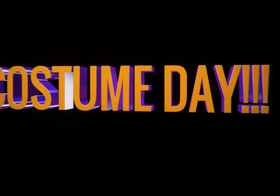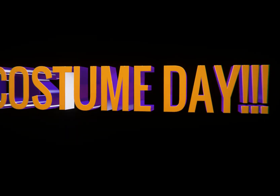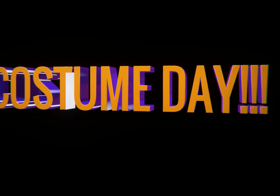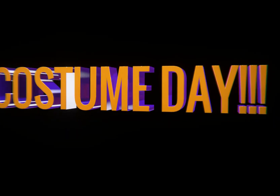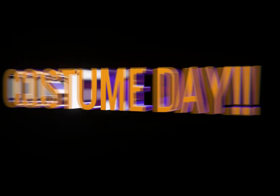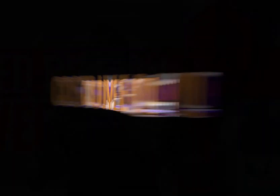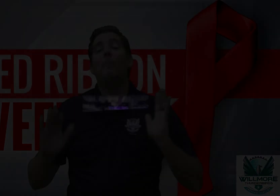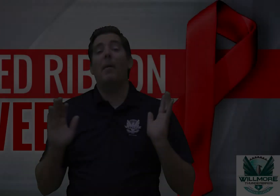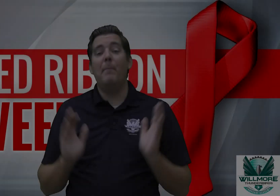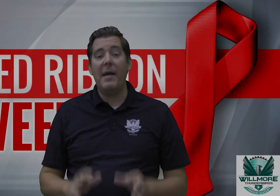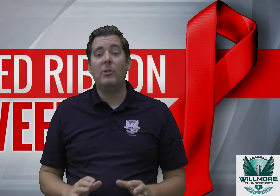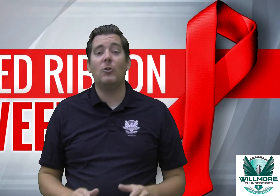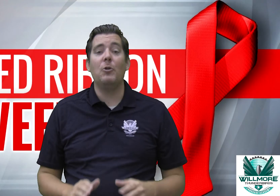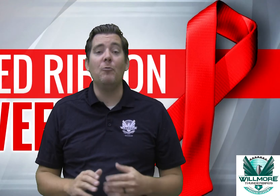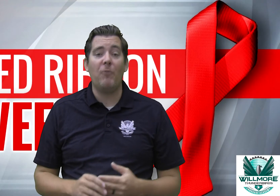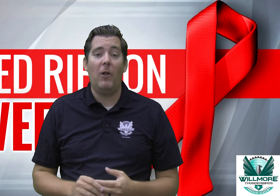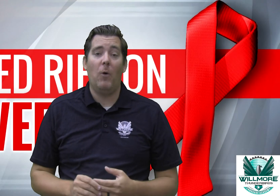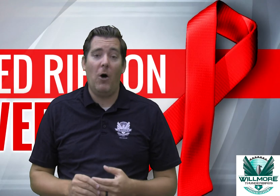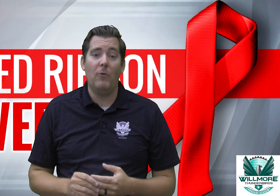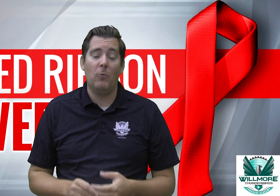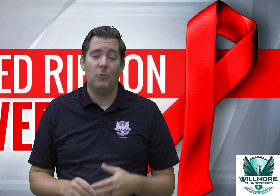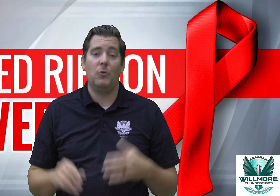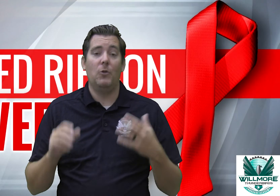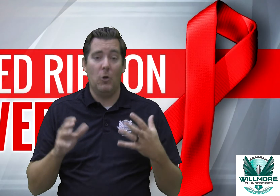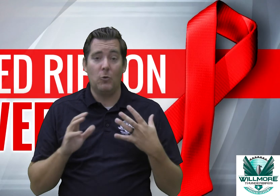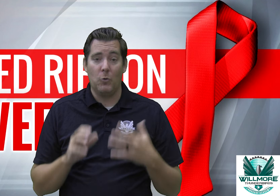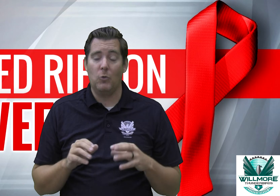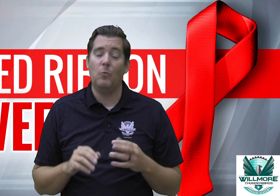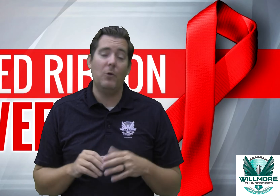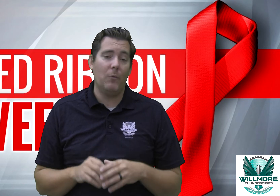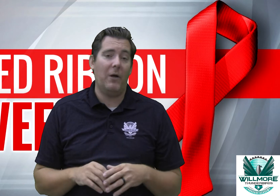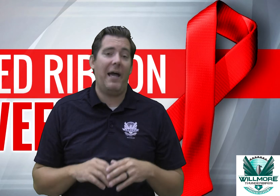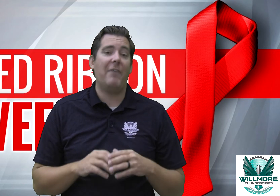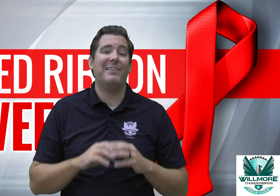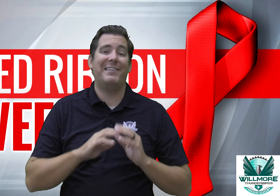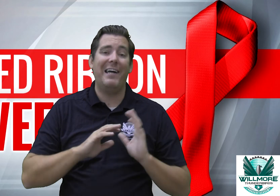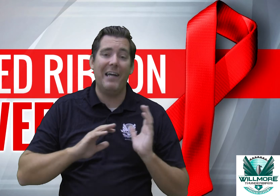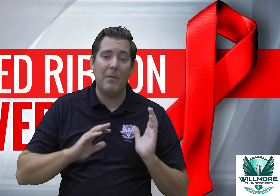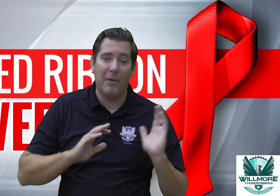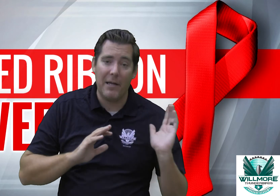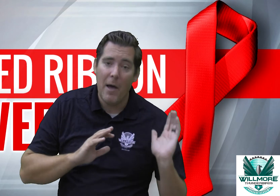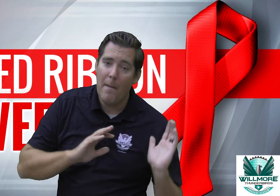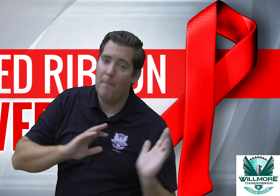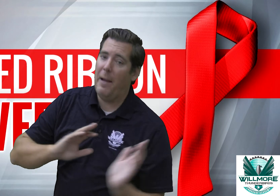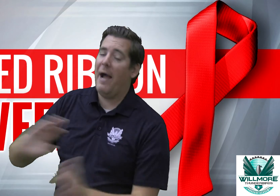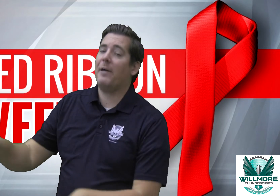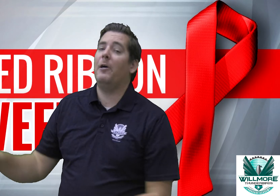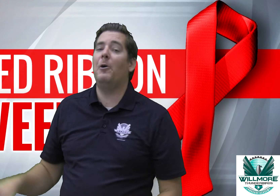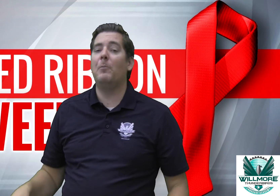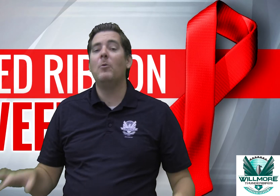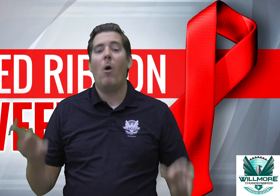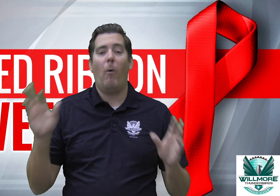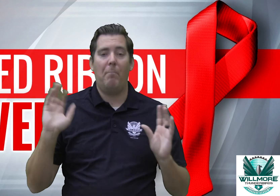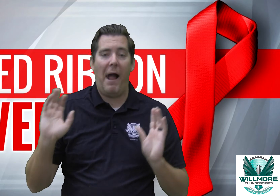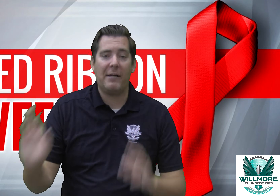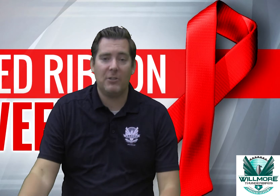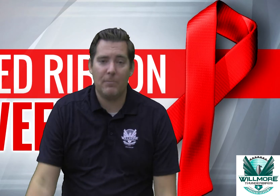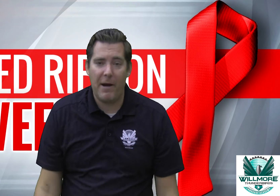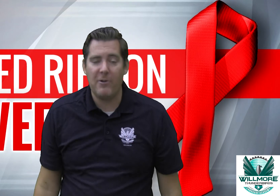about it but make sure that you follow all those those rules we wouldn't want to have to send anybody back home or back to your parents